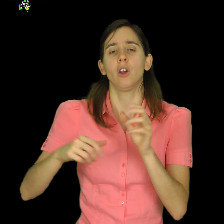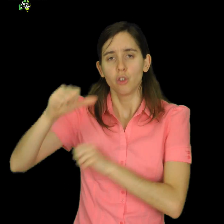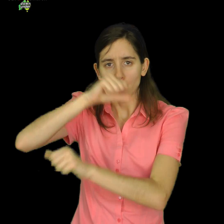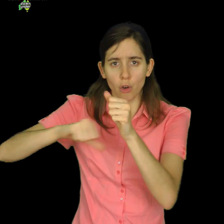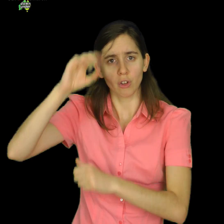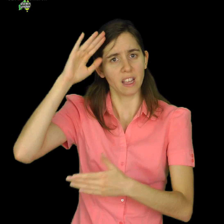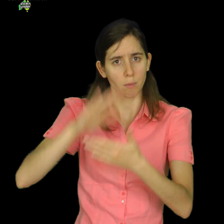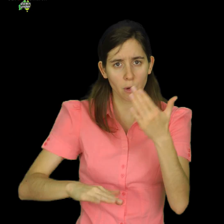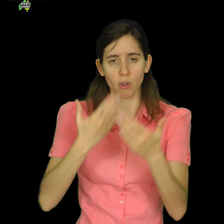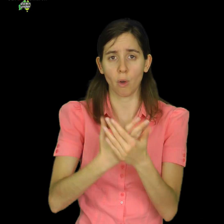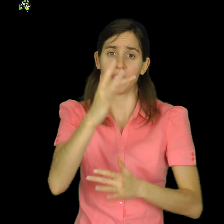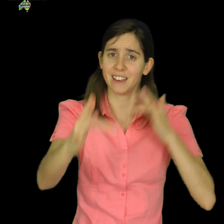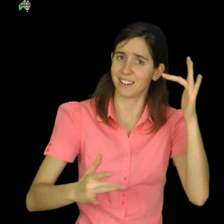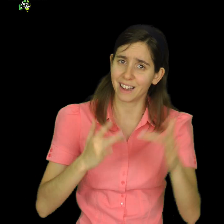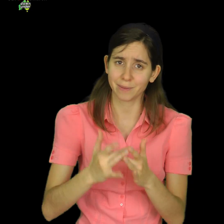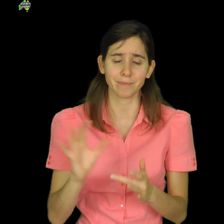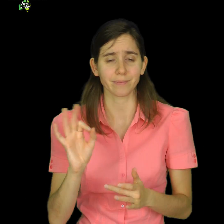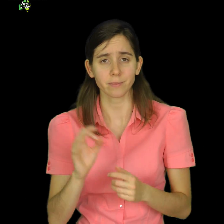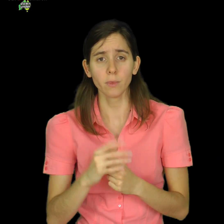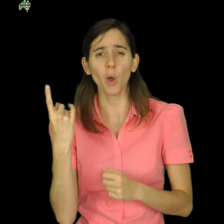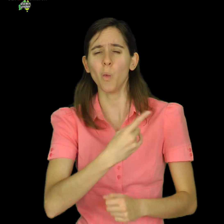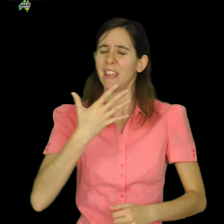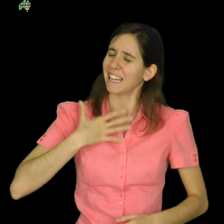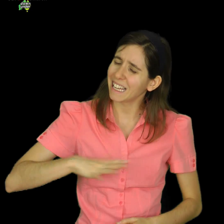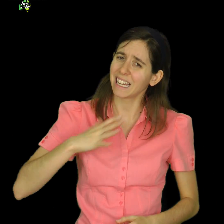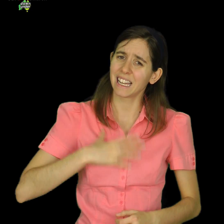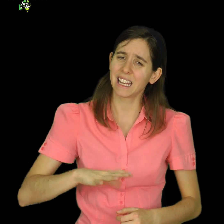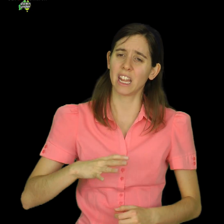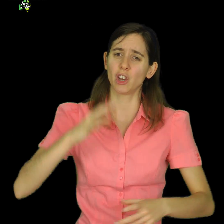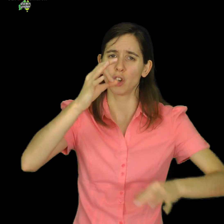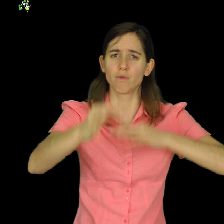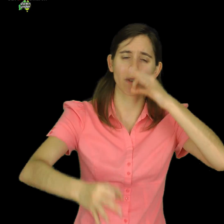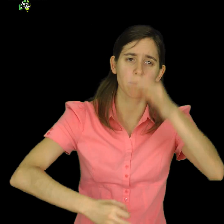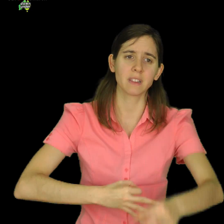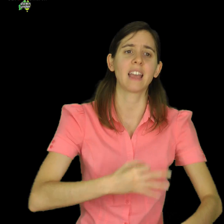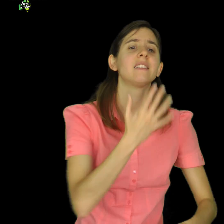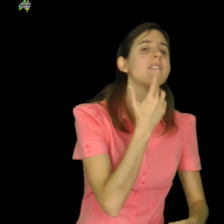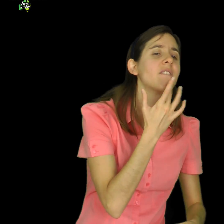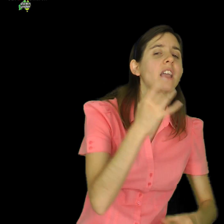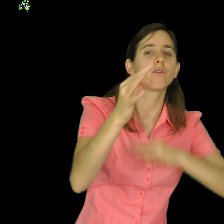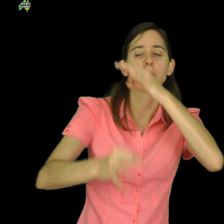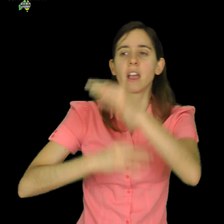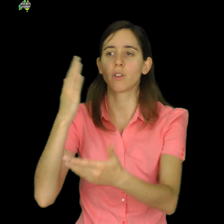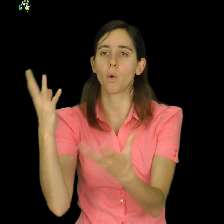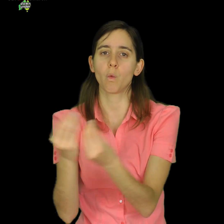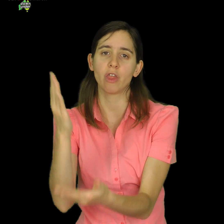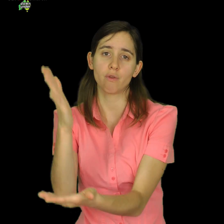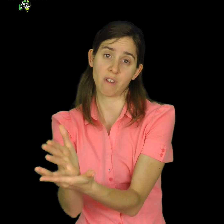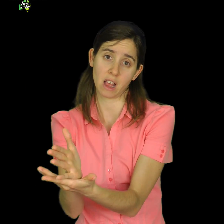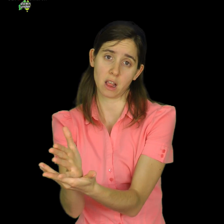We desperately need to replace the virtual with the real. We need to return to God's